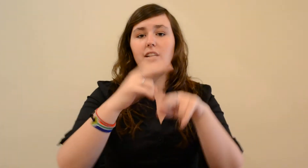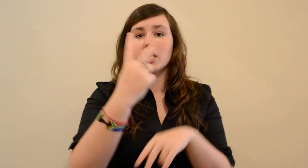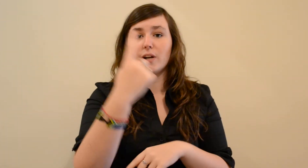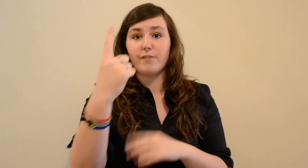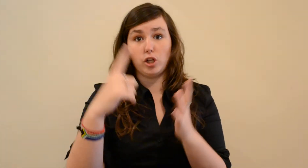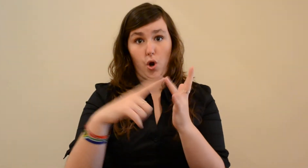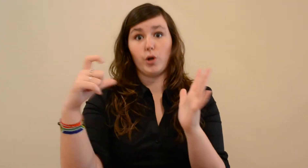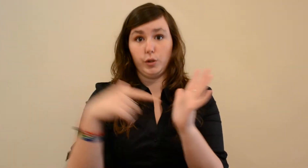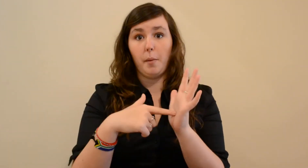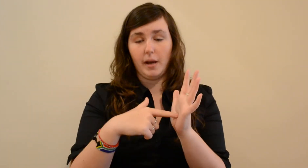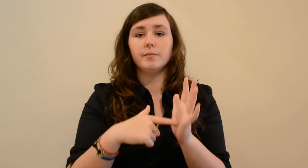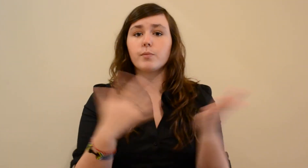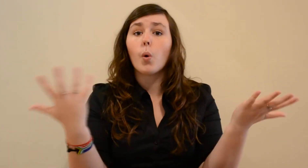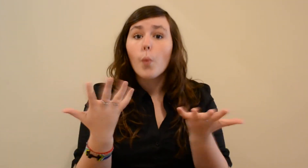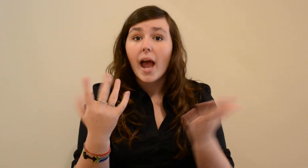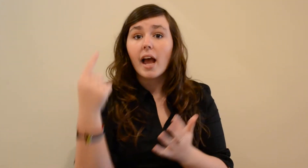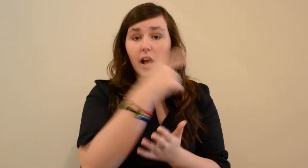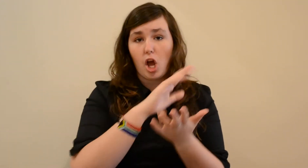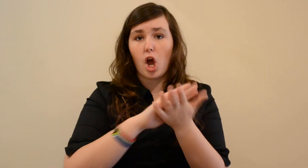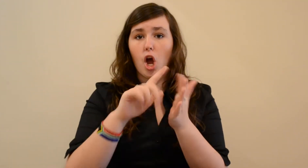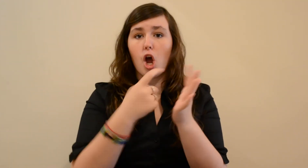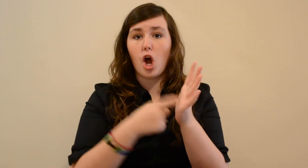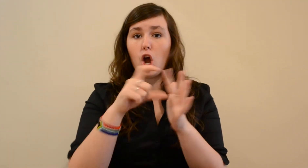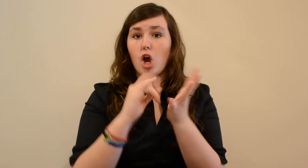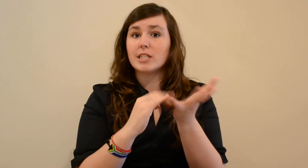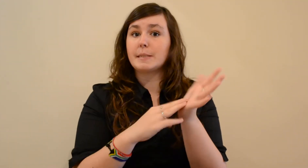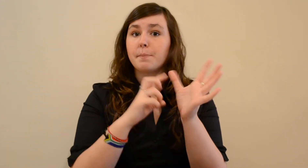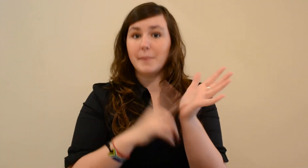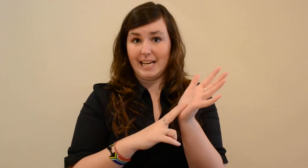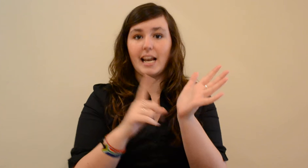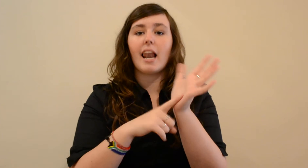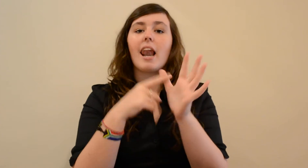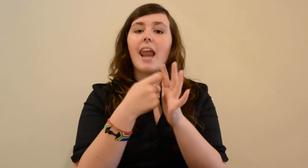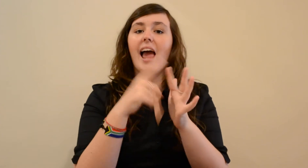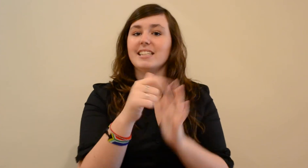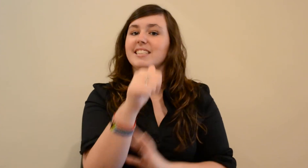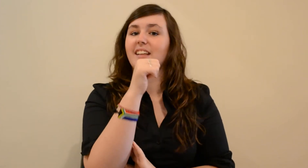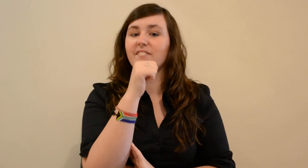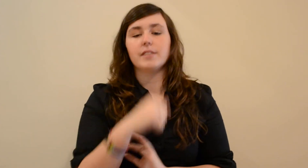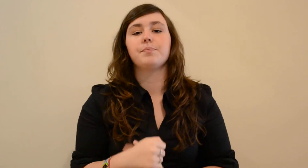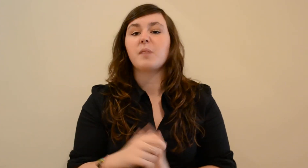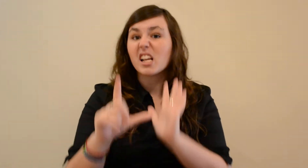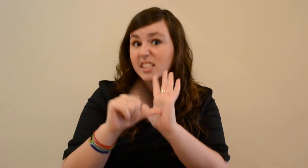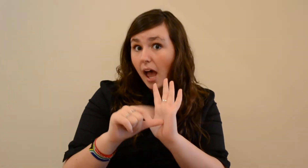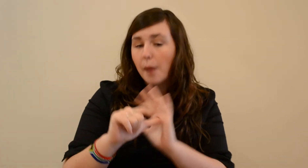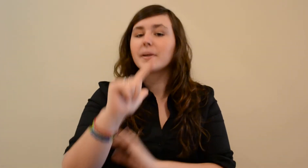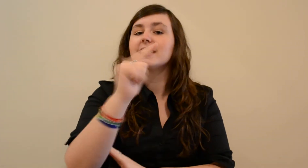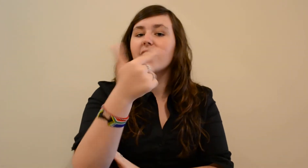reverence the name of his name For the king of the silver knight Just a puppet on an